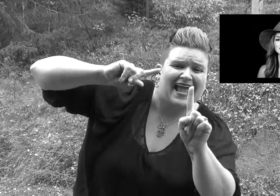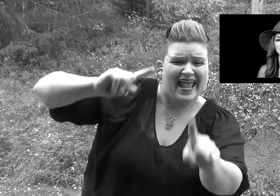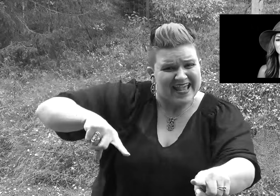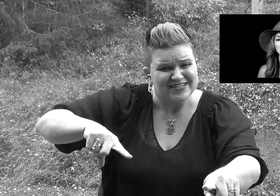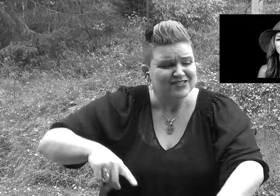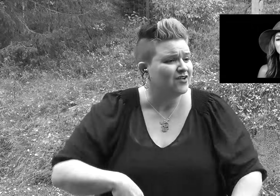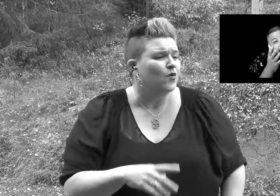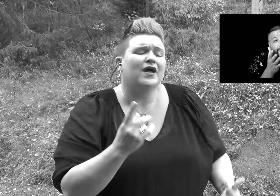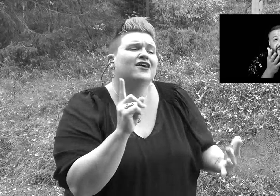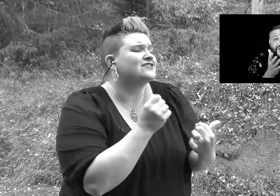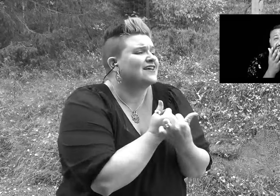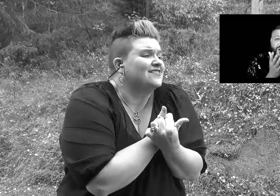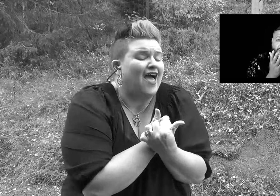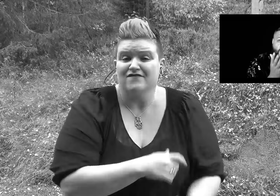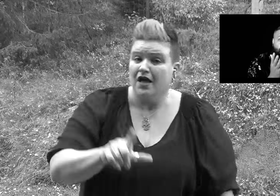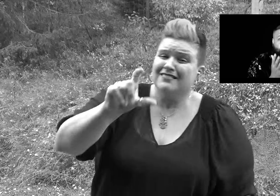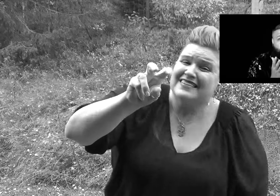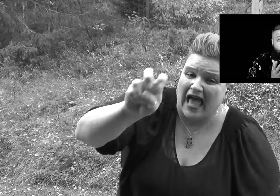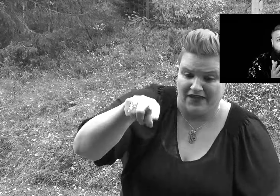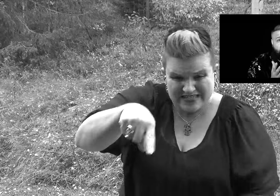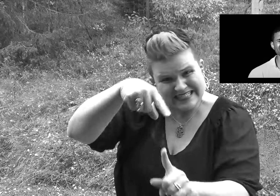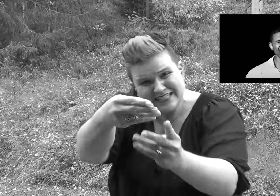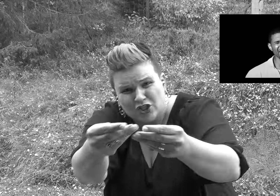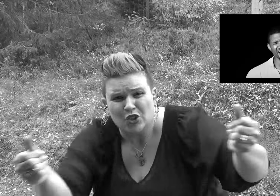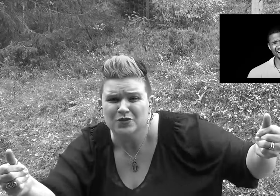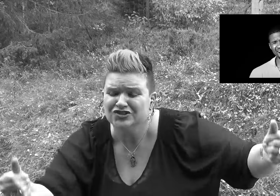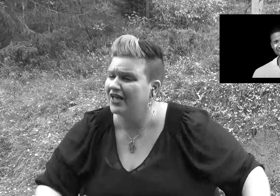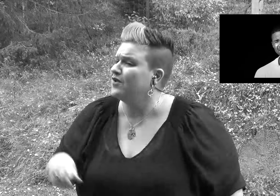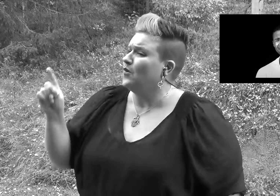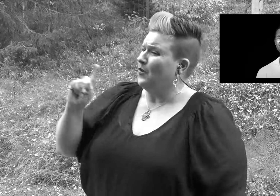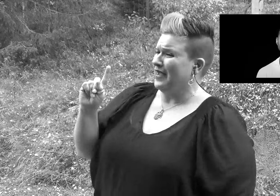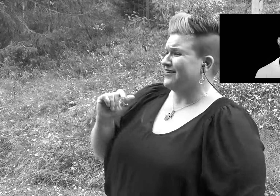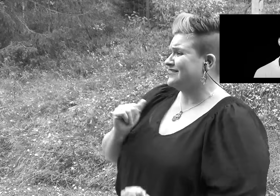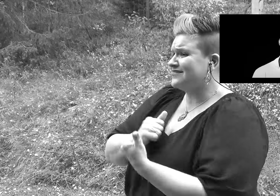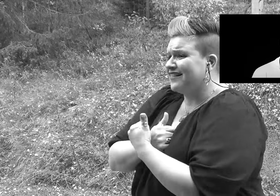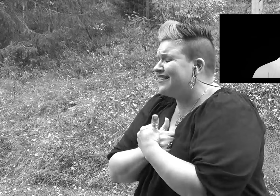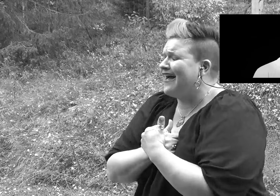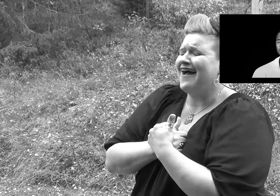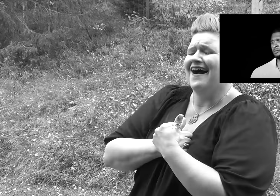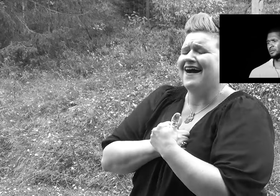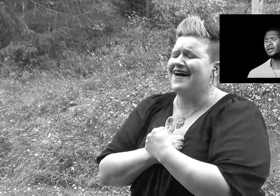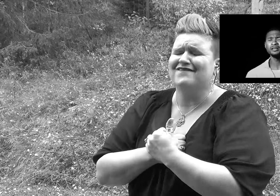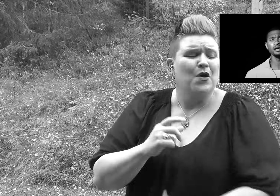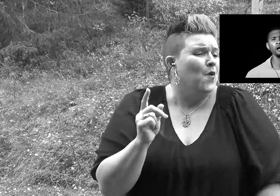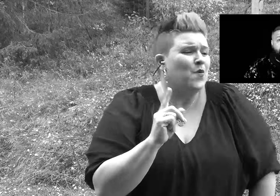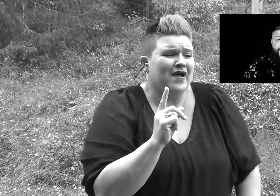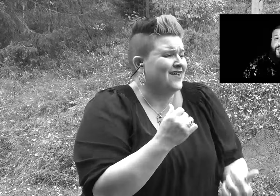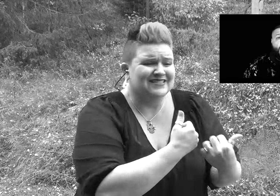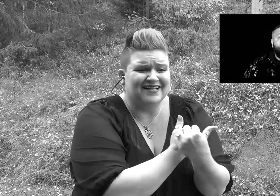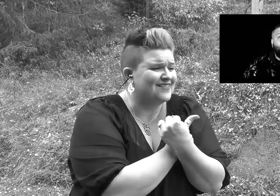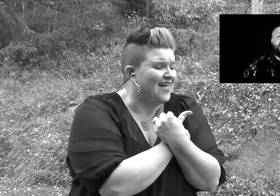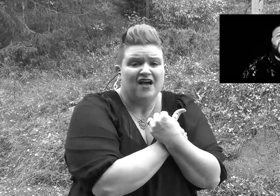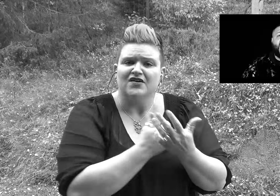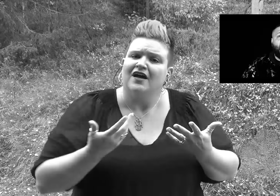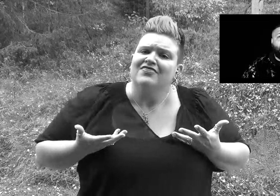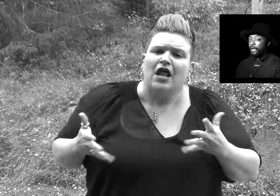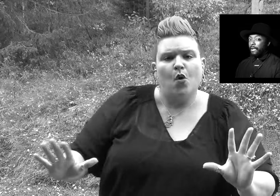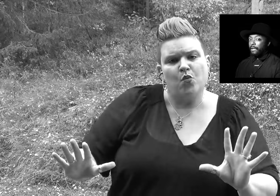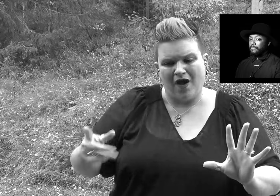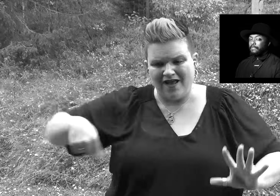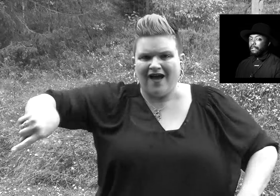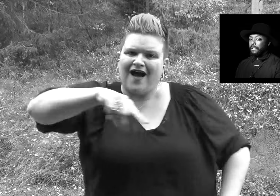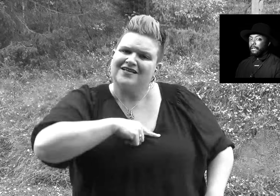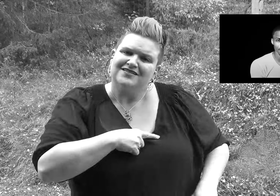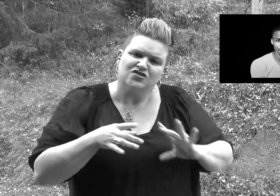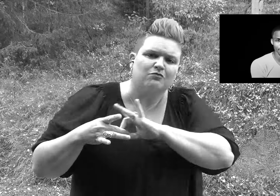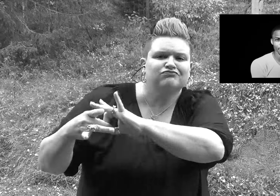Where's the love? Love is the solution Where is the love? Where's the love? They don't want us to love